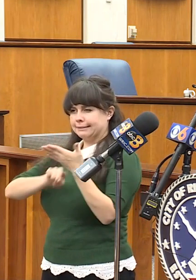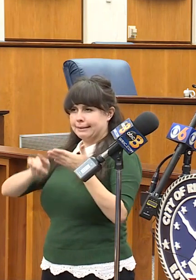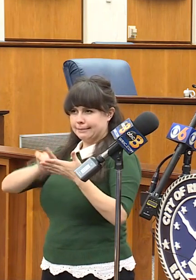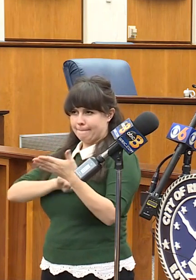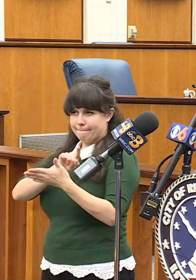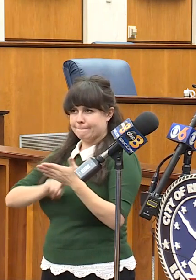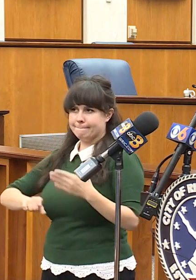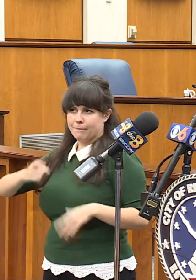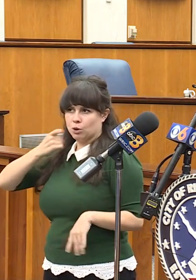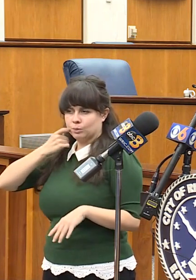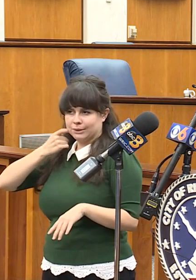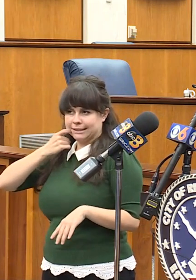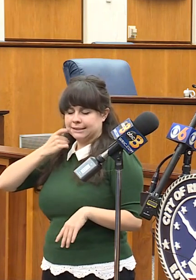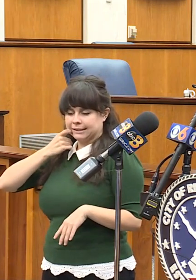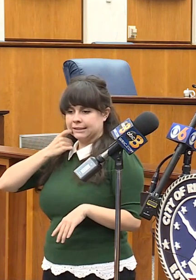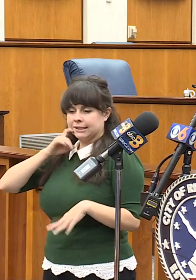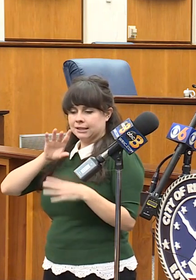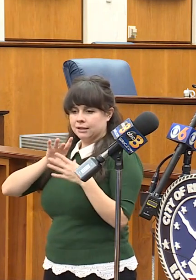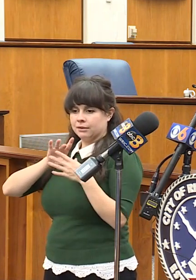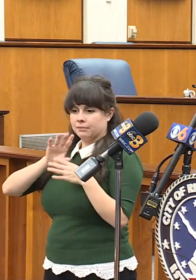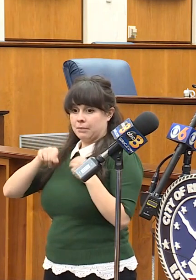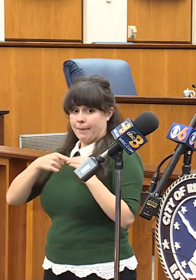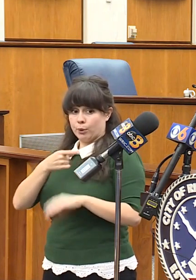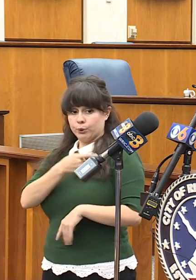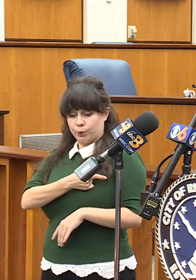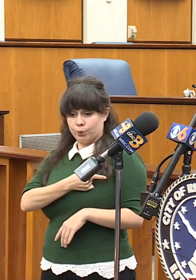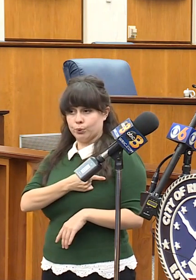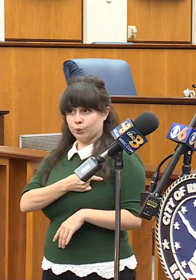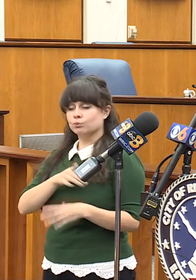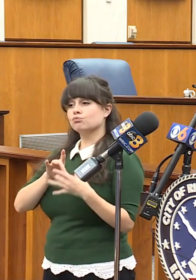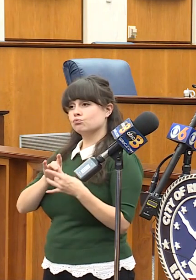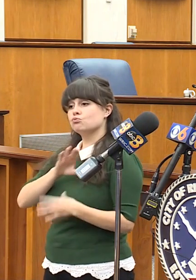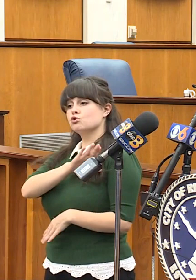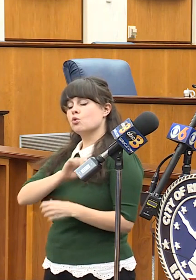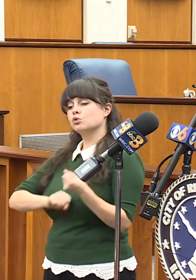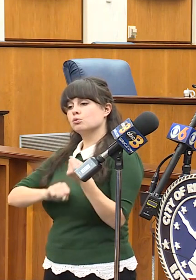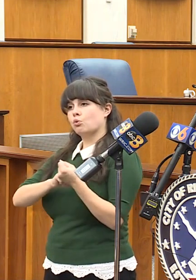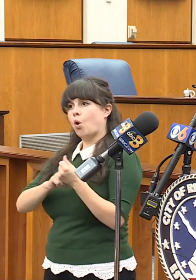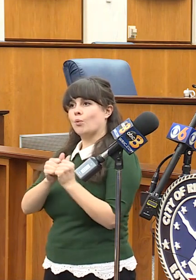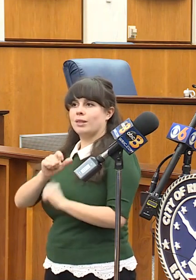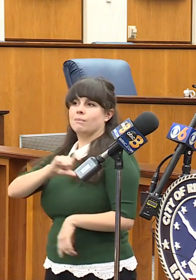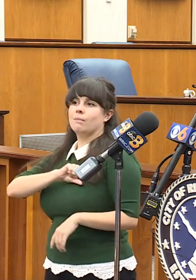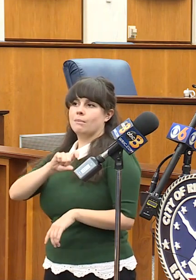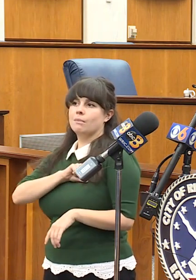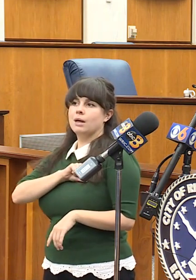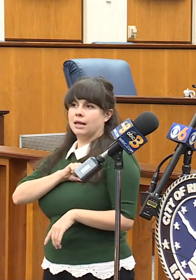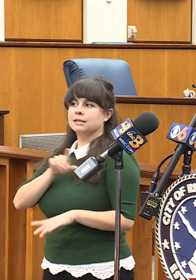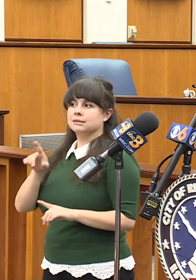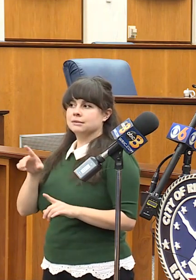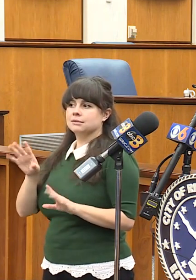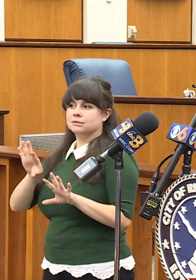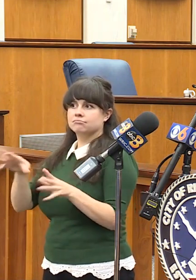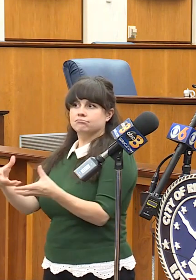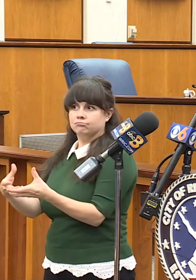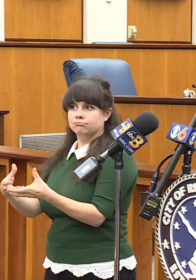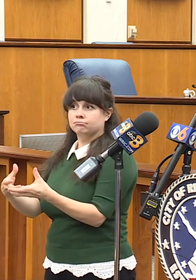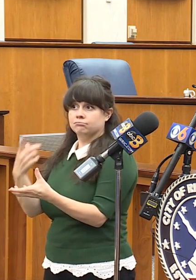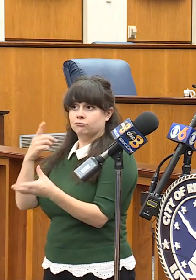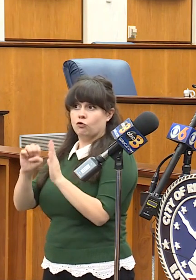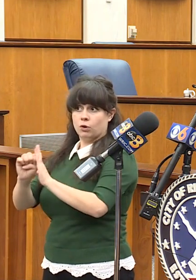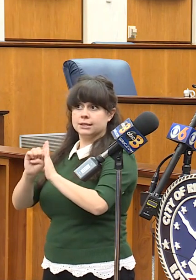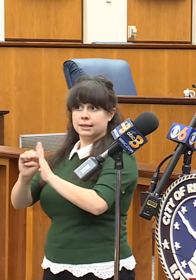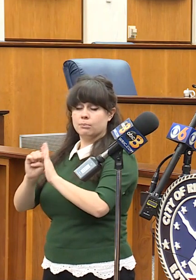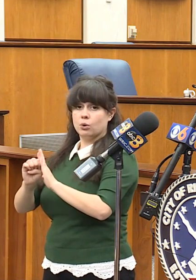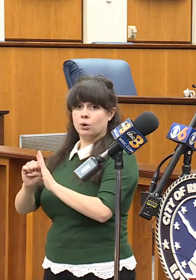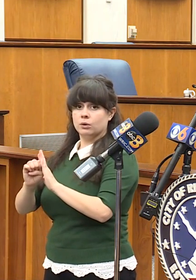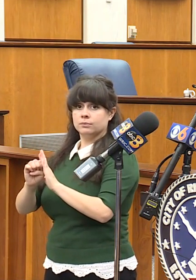your support of police officers. Um, for instance, there was